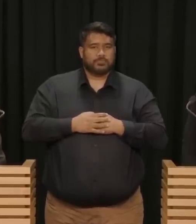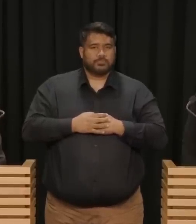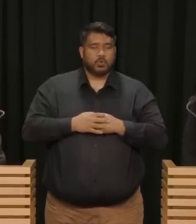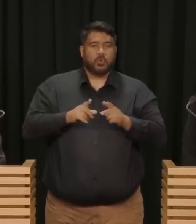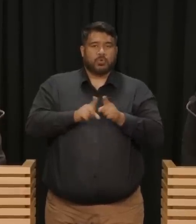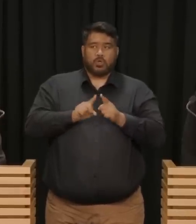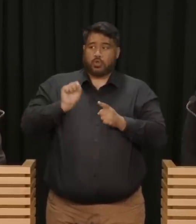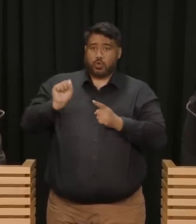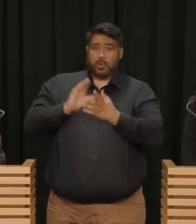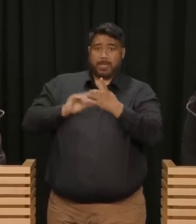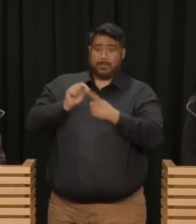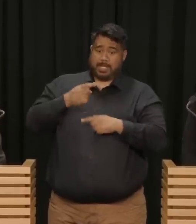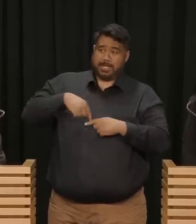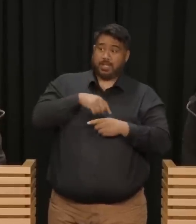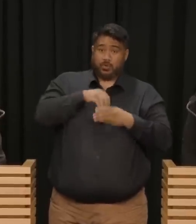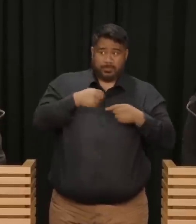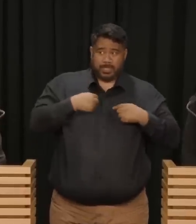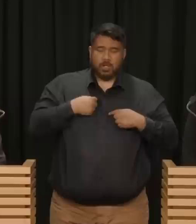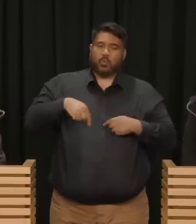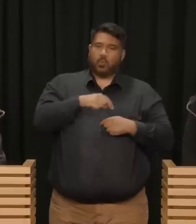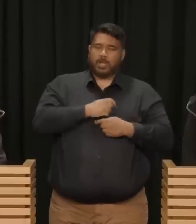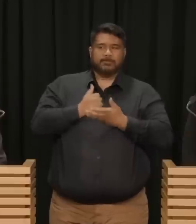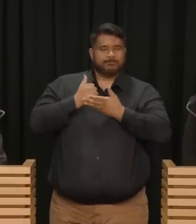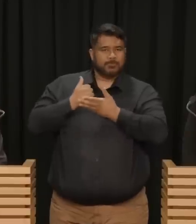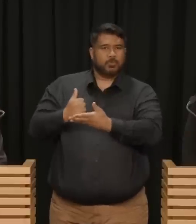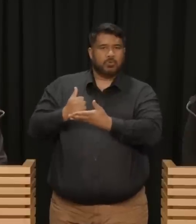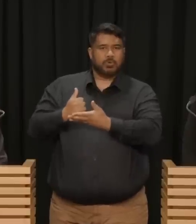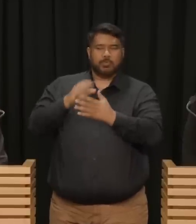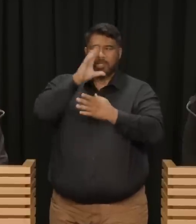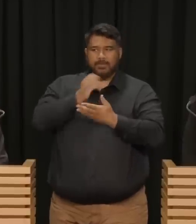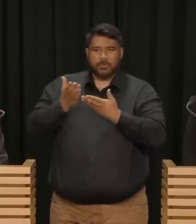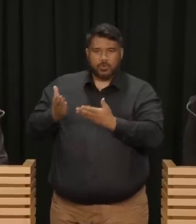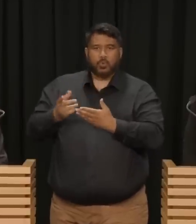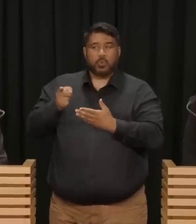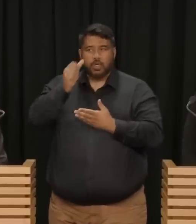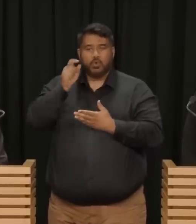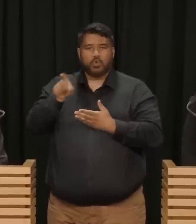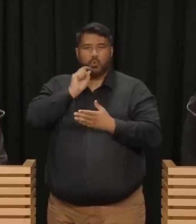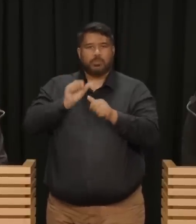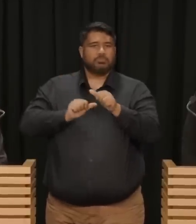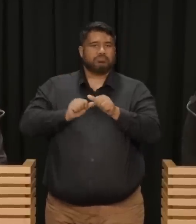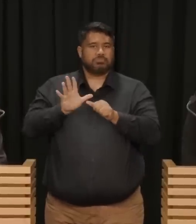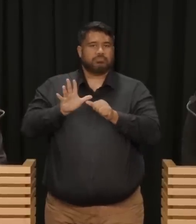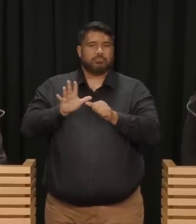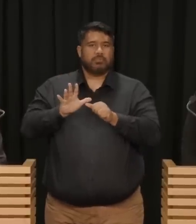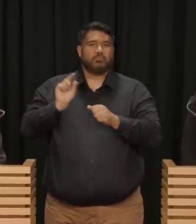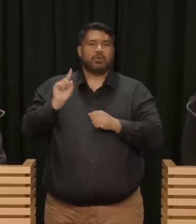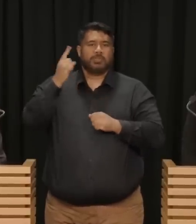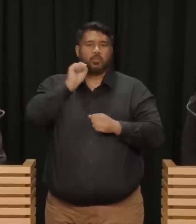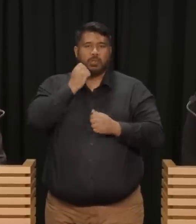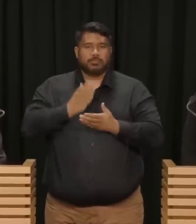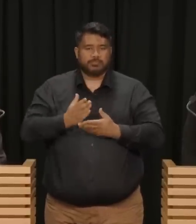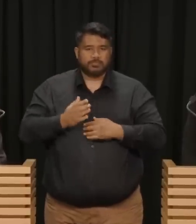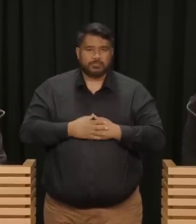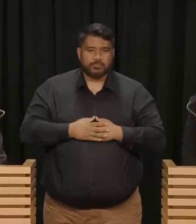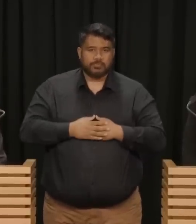including me, believe in you and know that you will be an exceptional Prime Minister. Secondly, I just